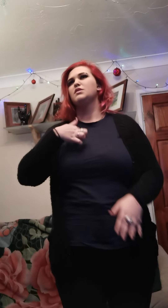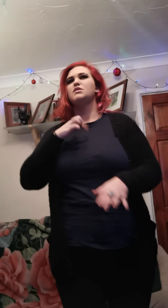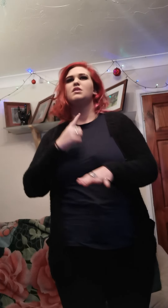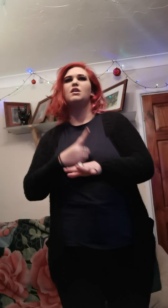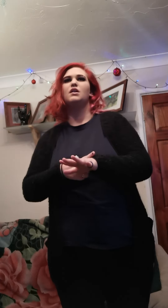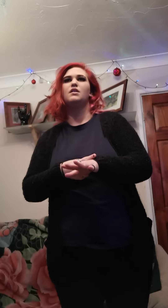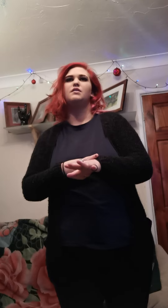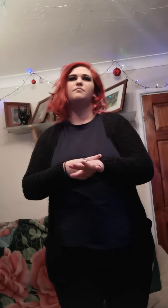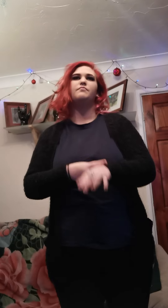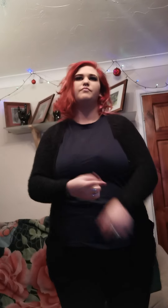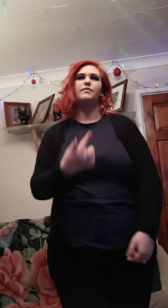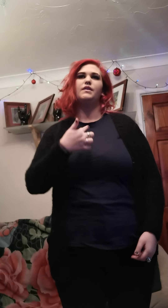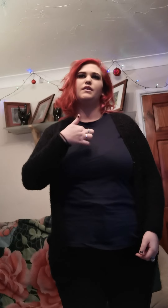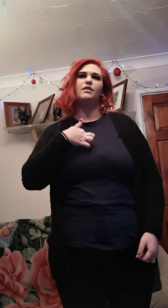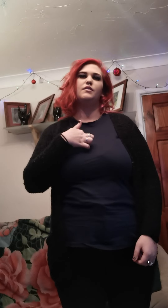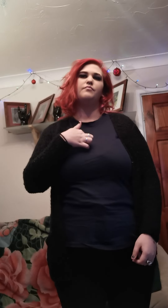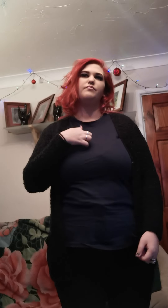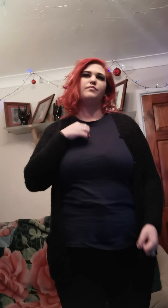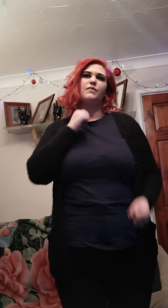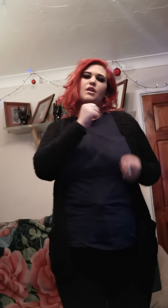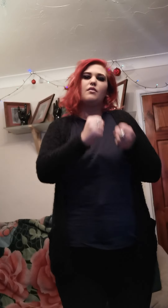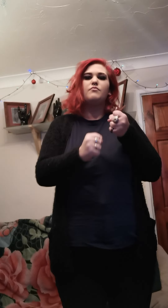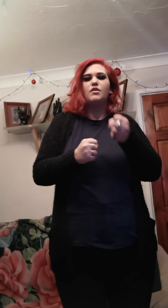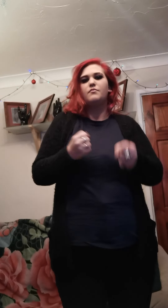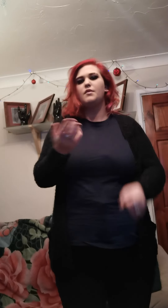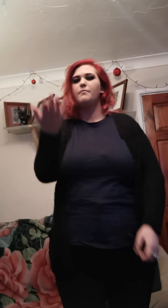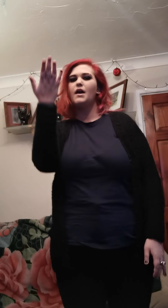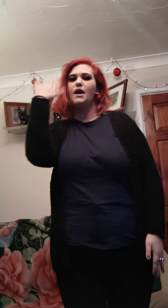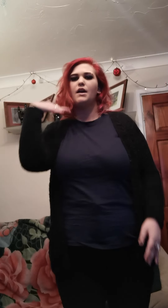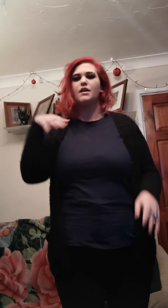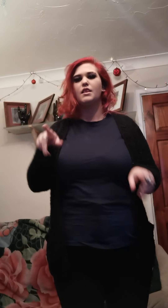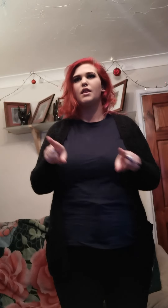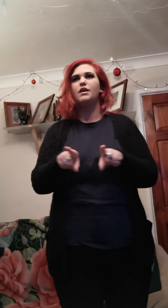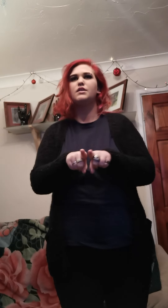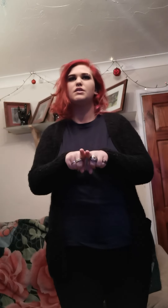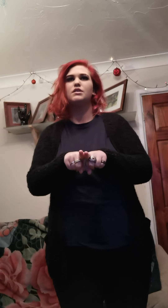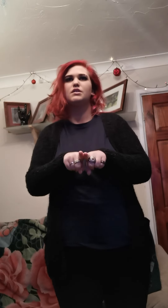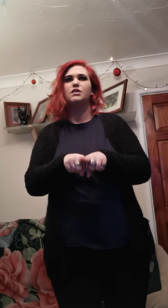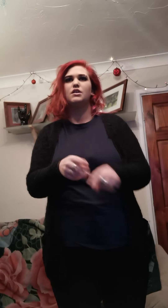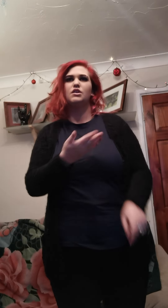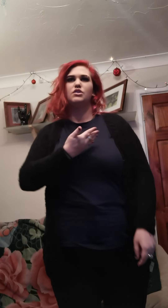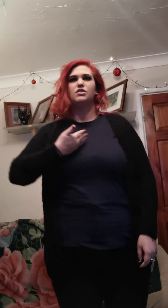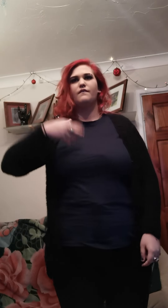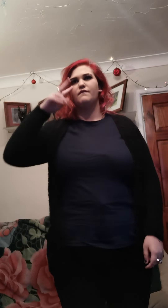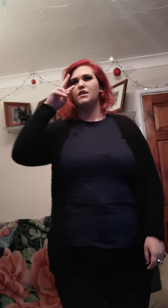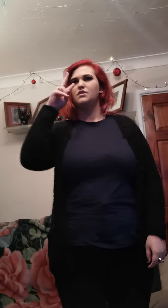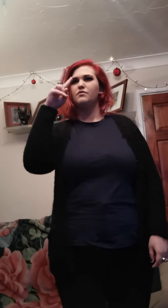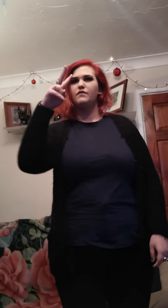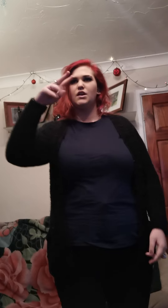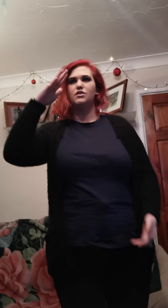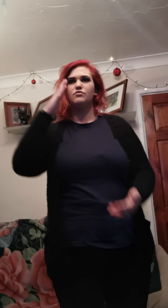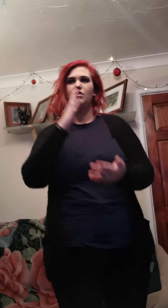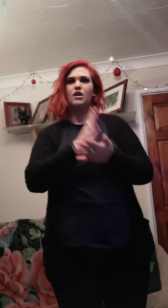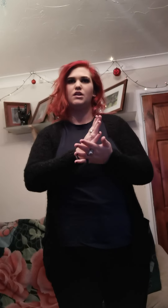time. And I'm running back by just to face the facts right